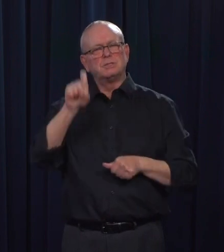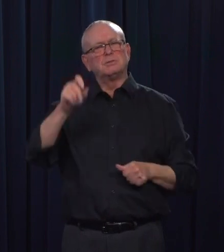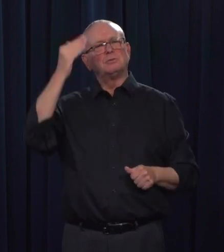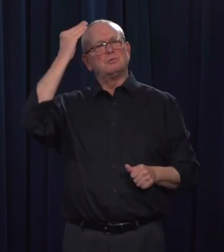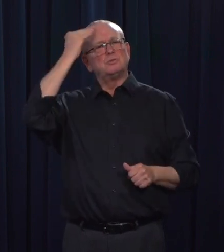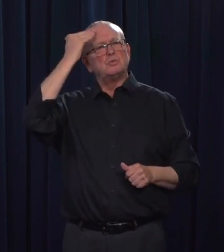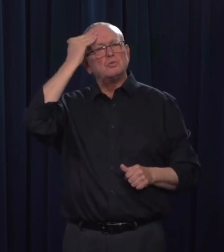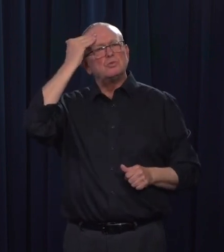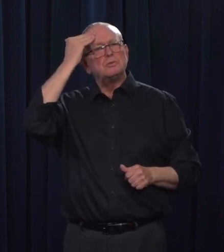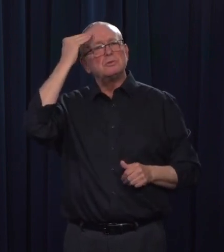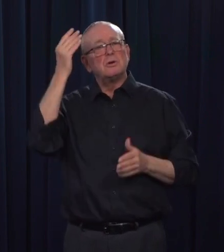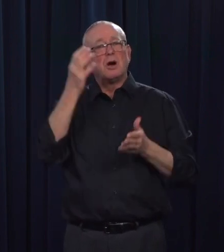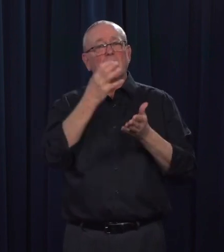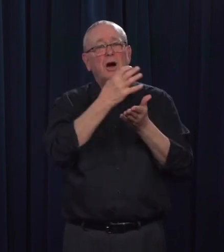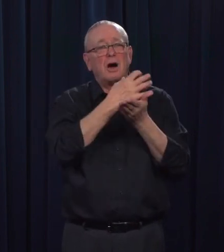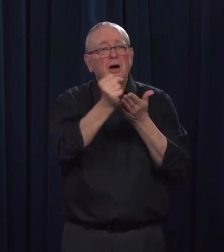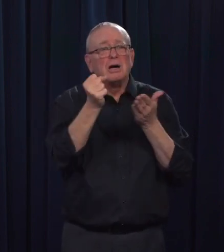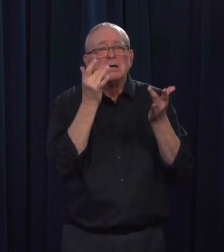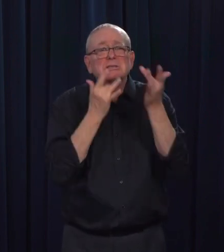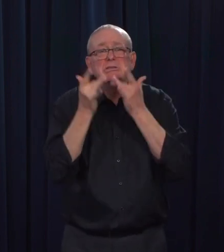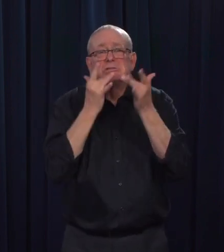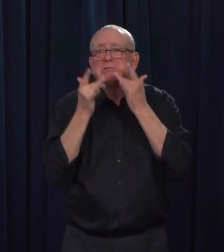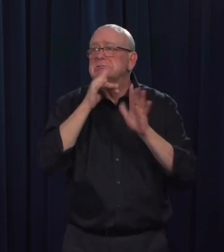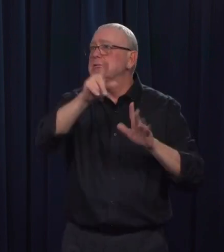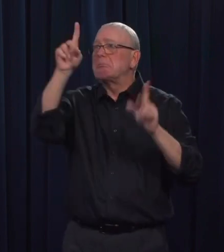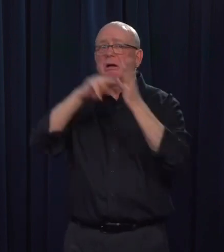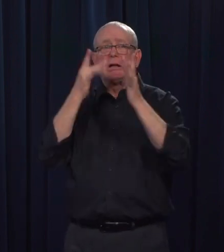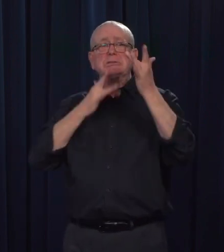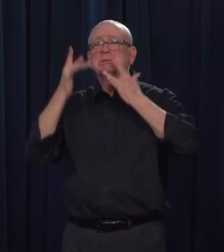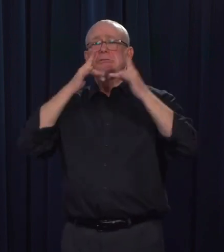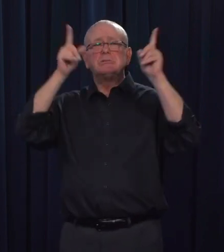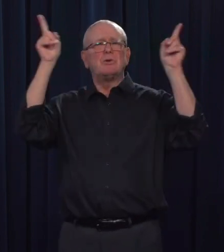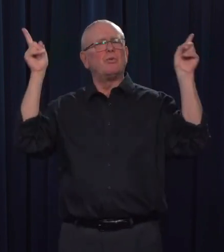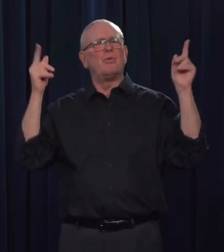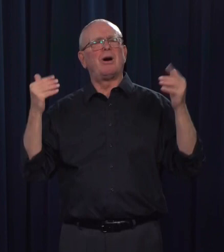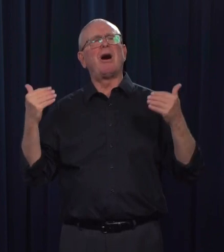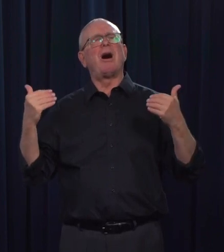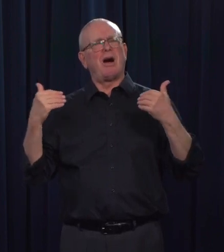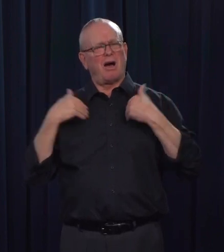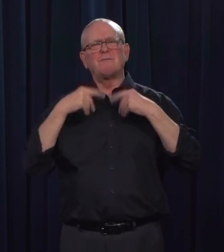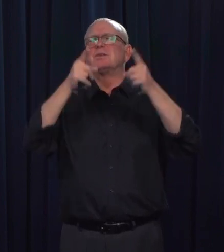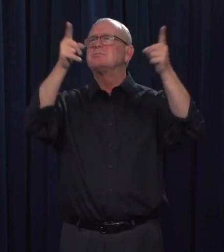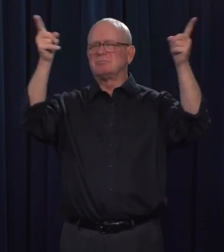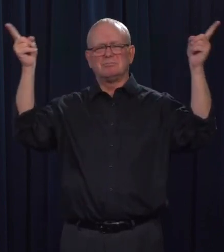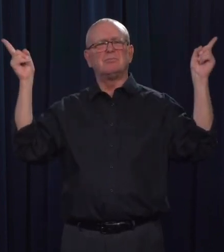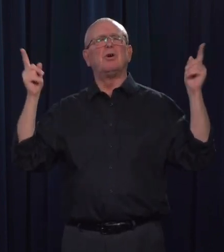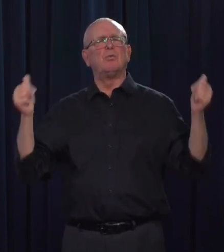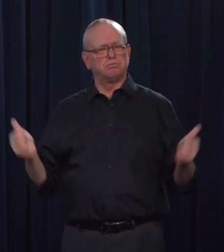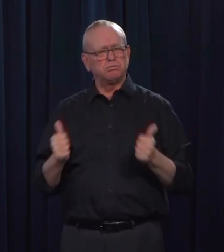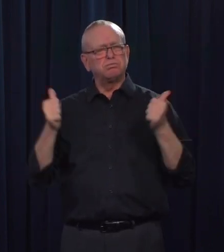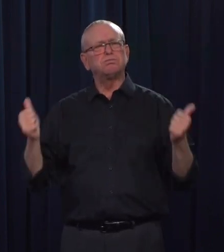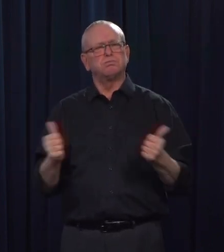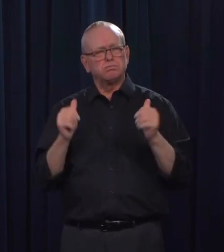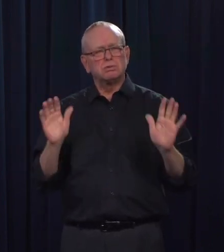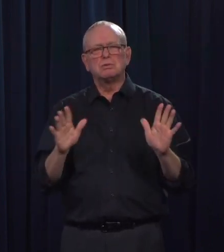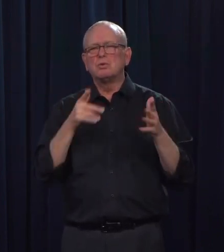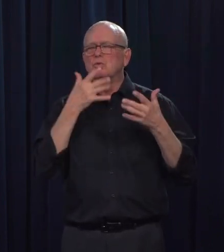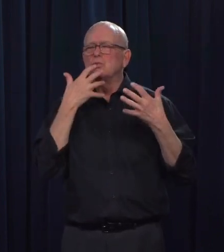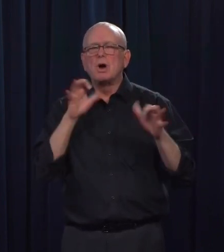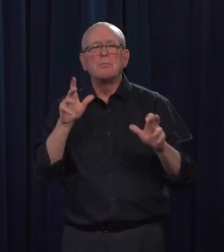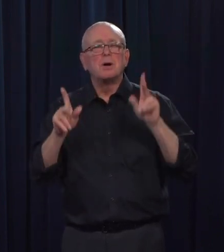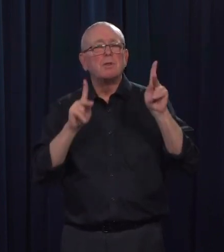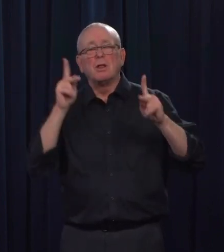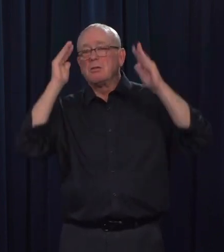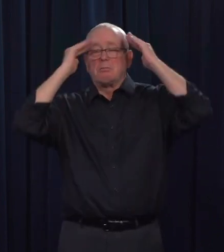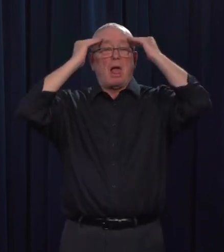at this time. It's being monitored very carefully and to once again extol Albertans not to panic by, simply to carry on with